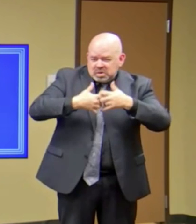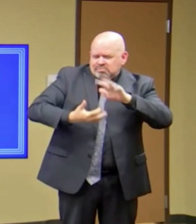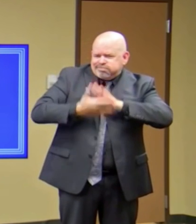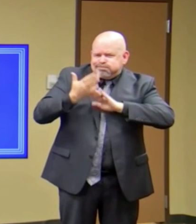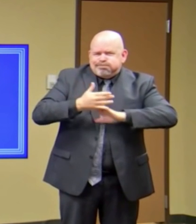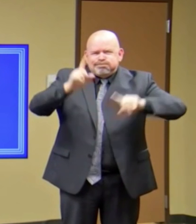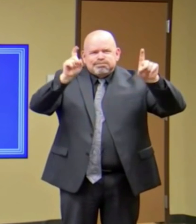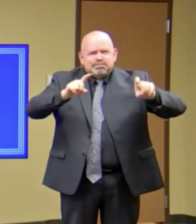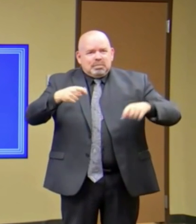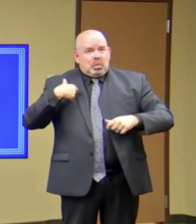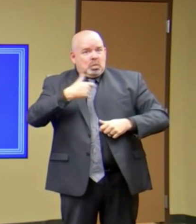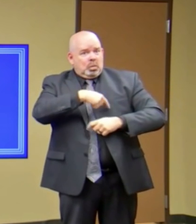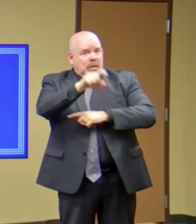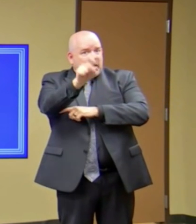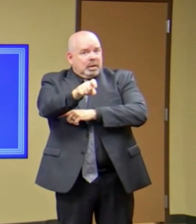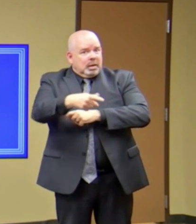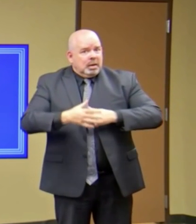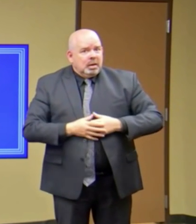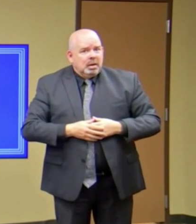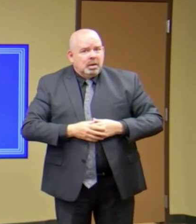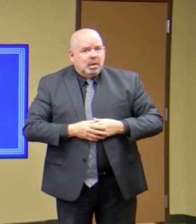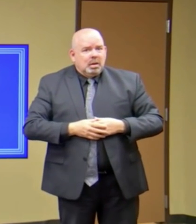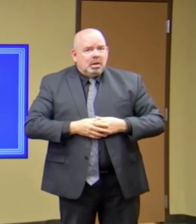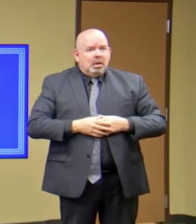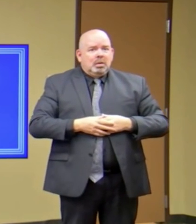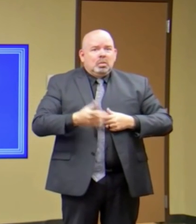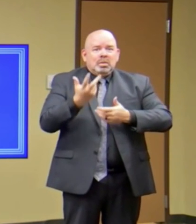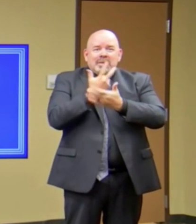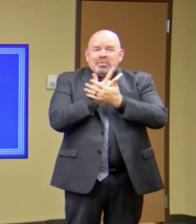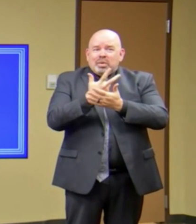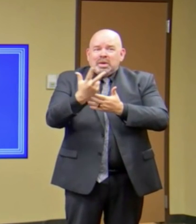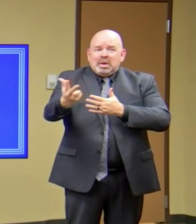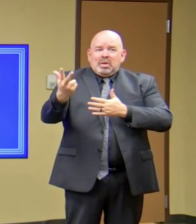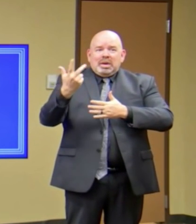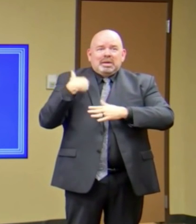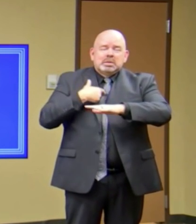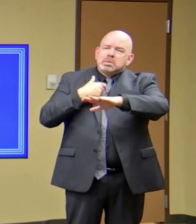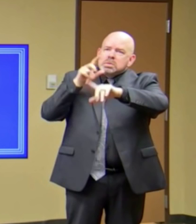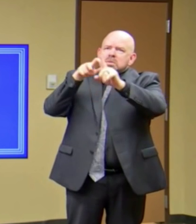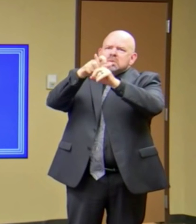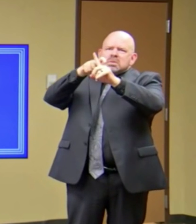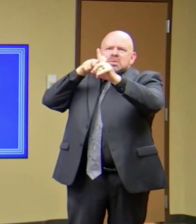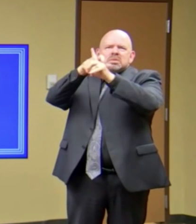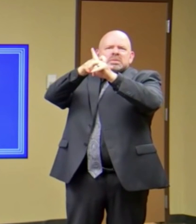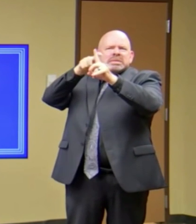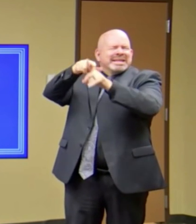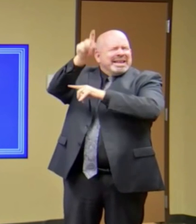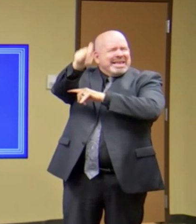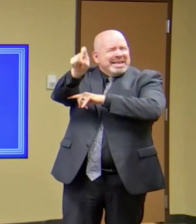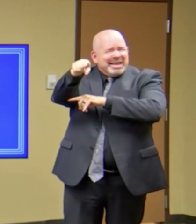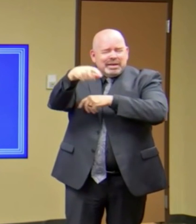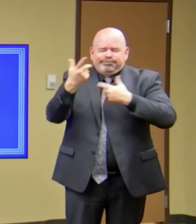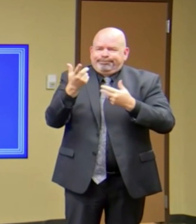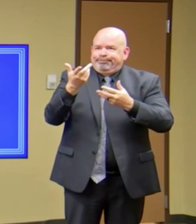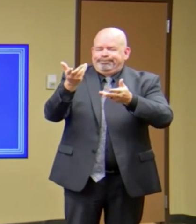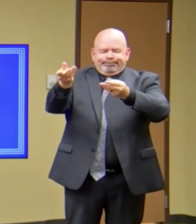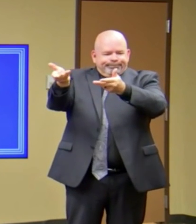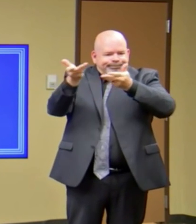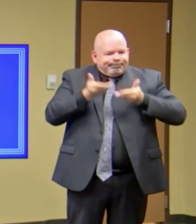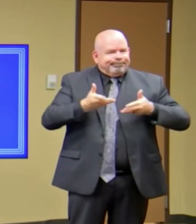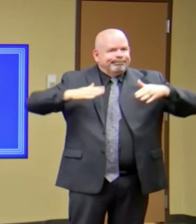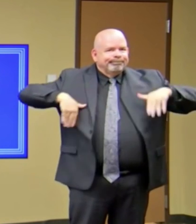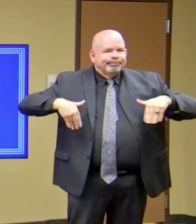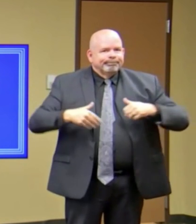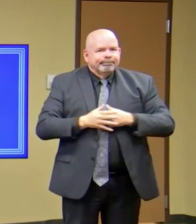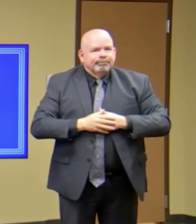over three weeks now. But unfortunately, those haven't happened yet. Those are scarce. They haven't come through with those yet.